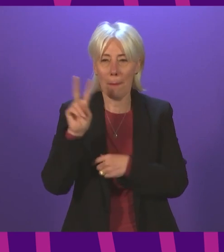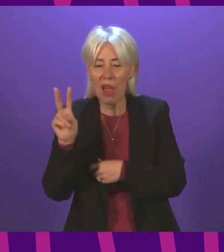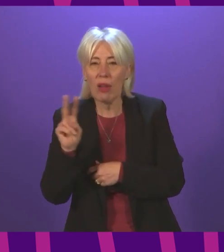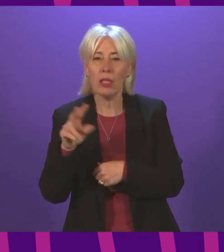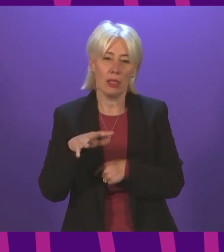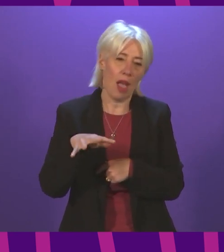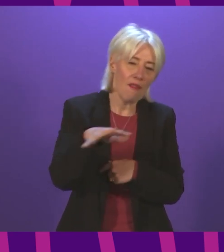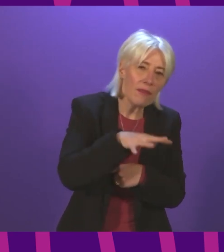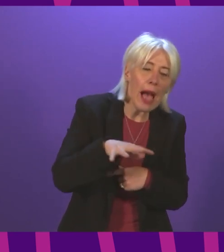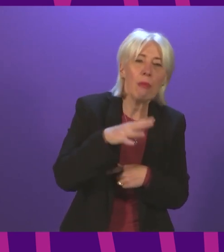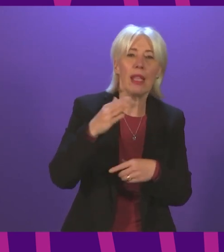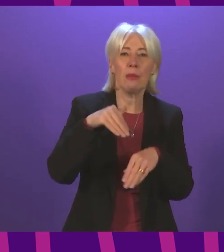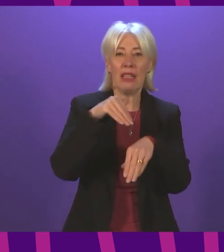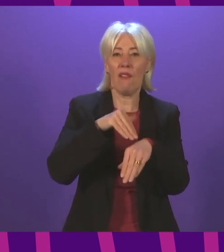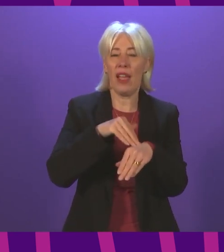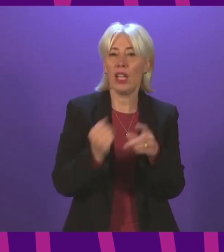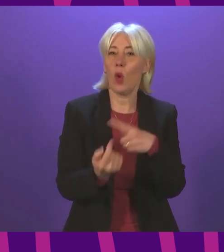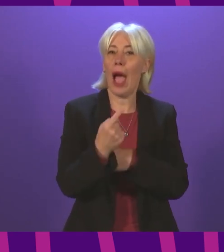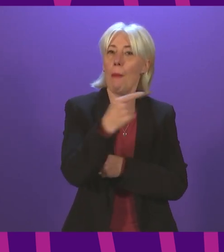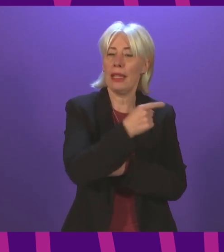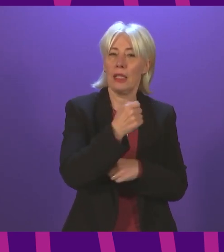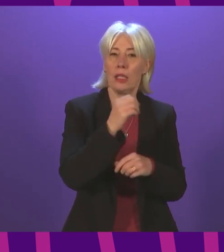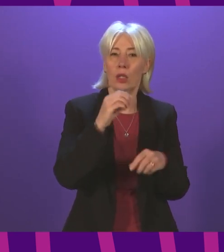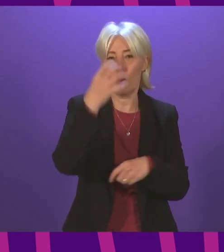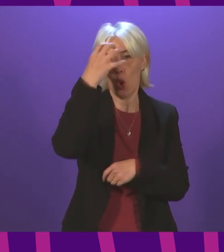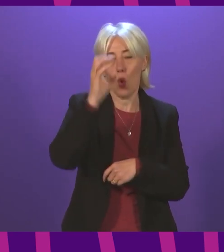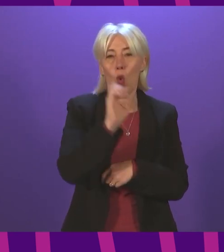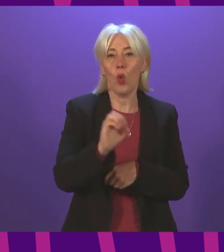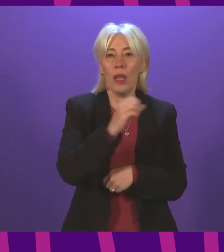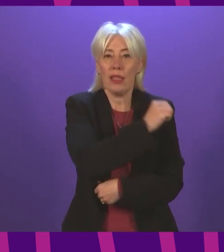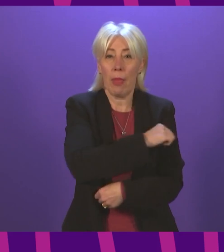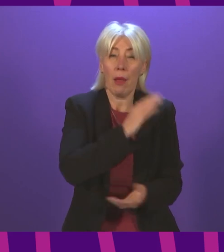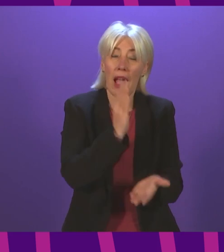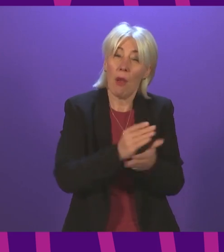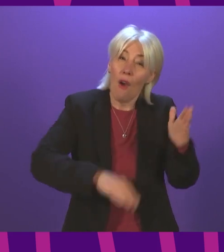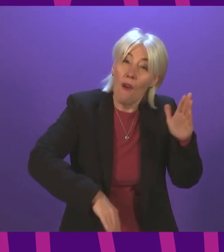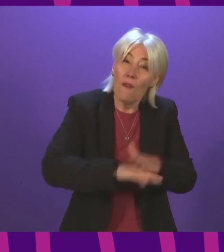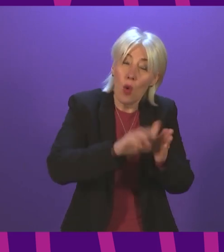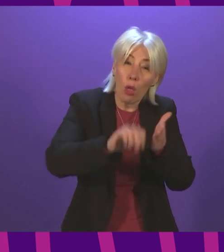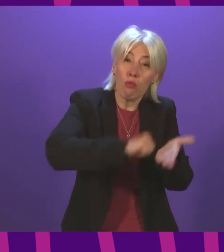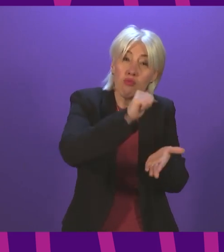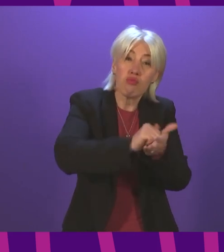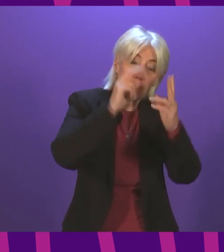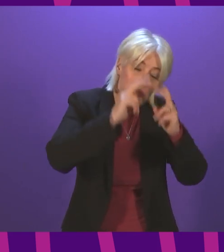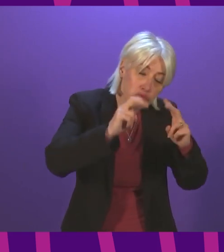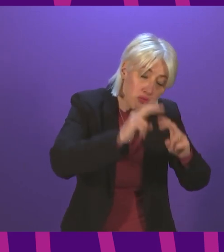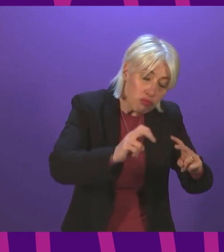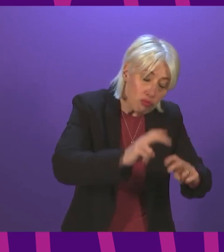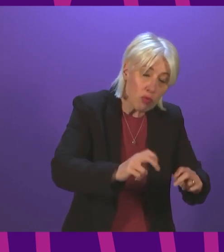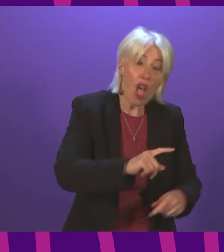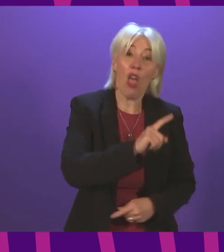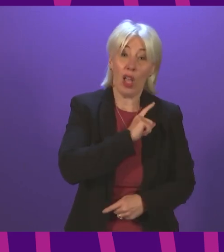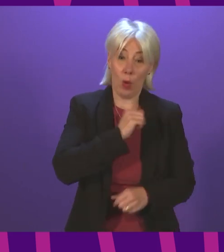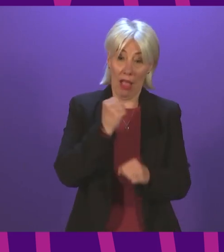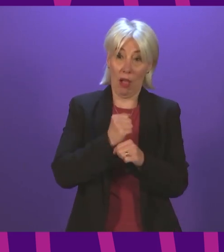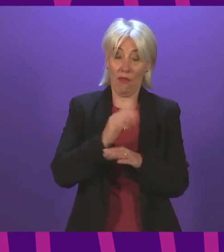by what had happened at the Queen Elizabeth Hospital was fully and properly investigated. So this government established the public